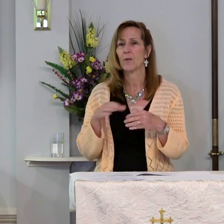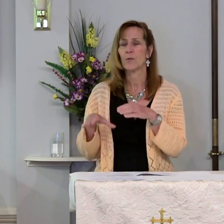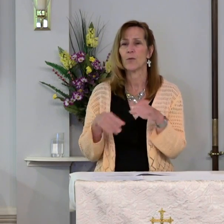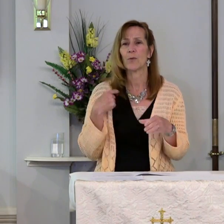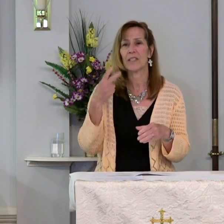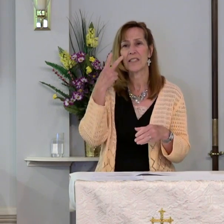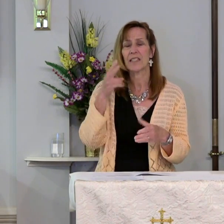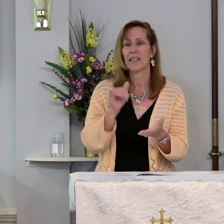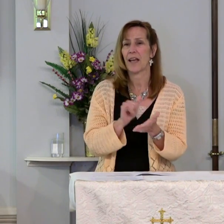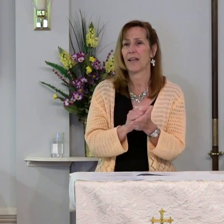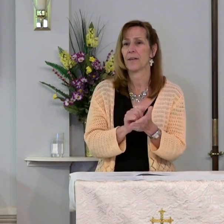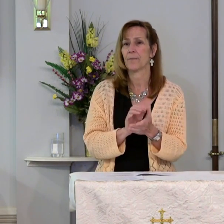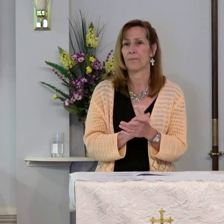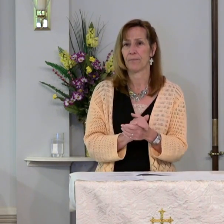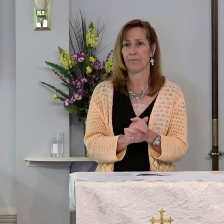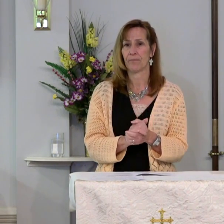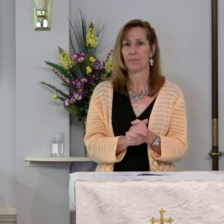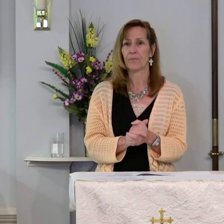we see it?